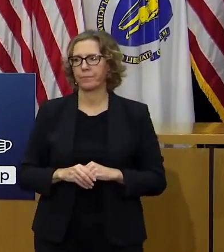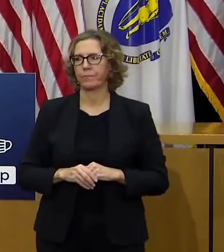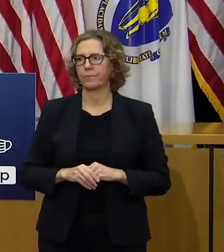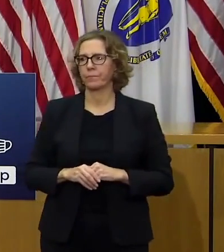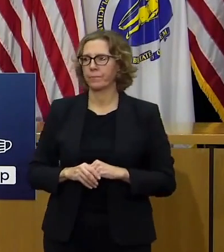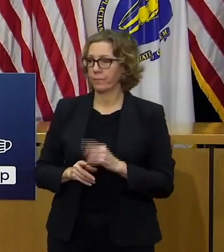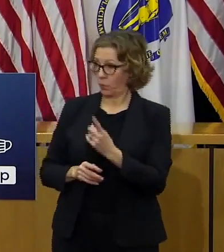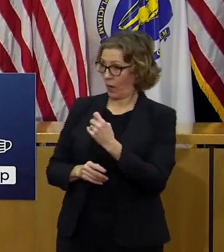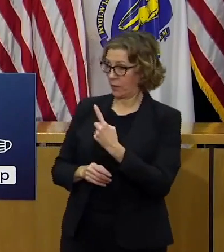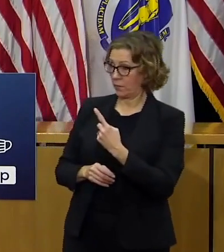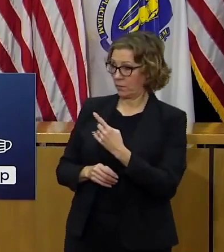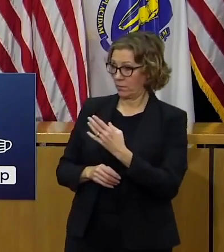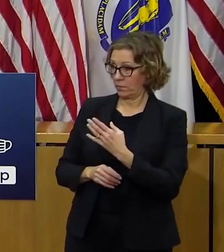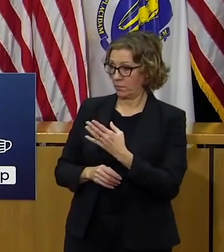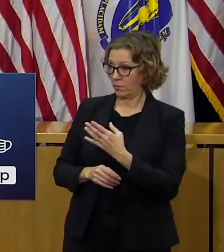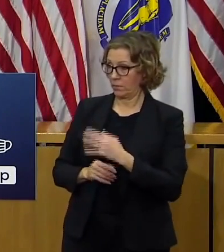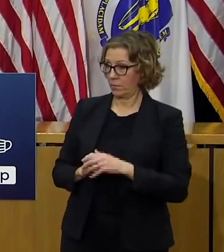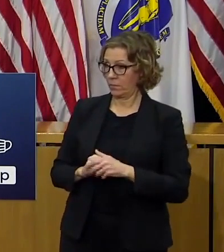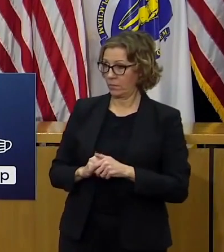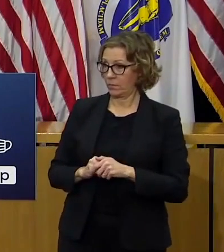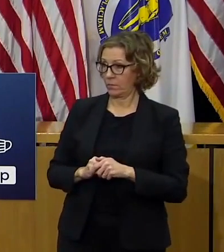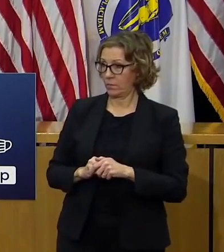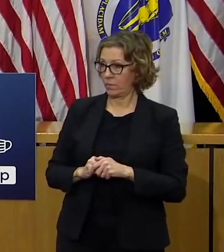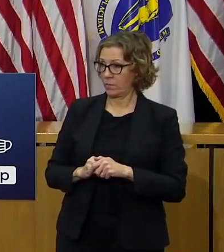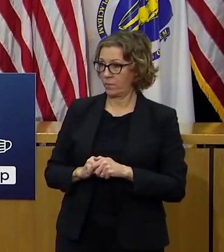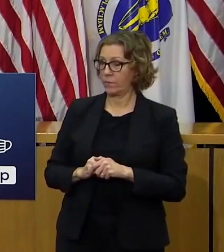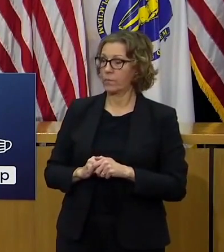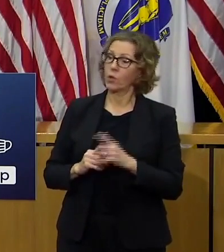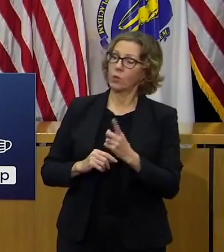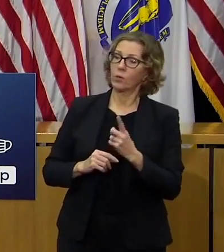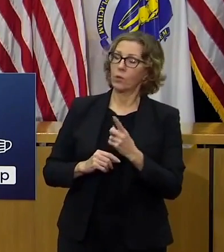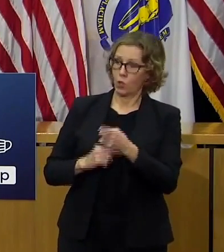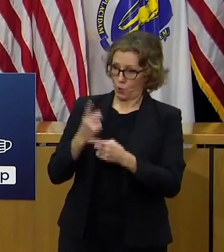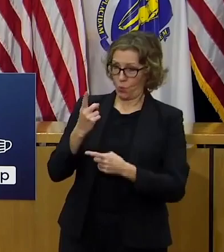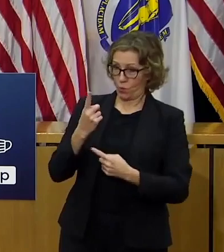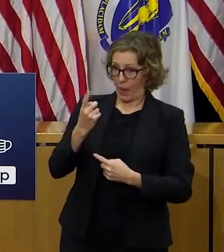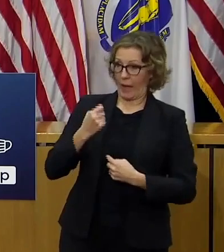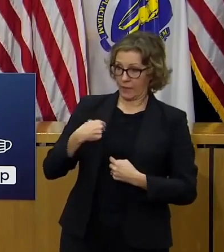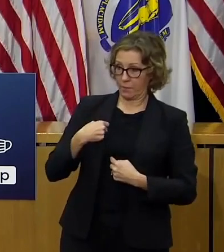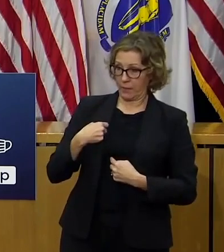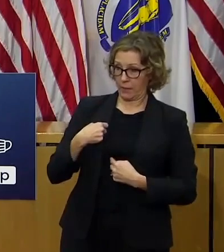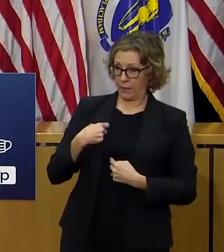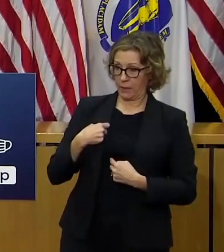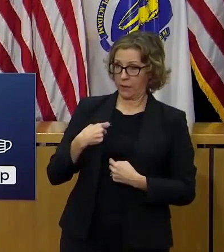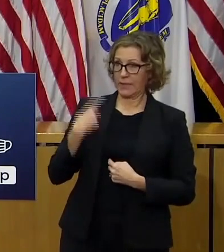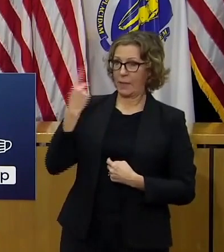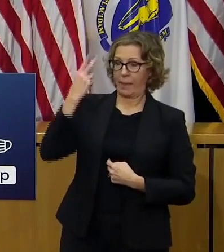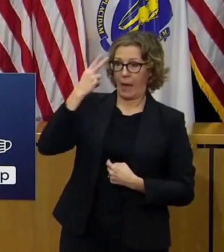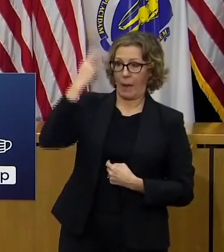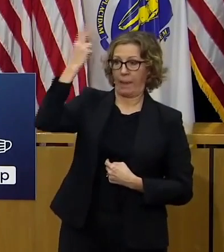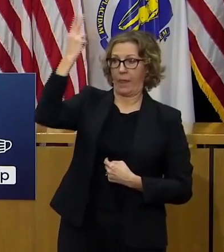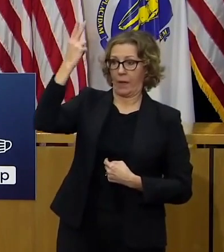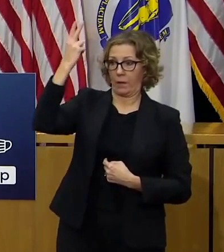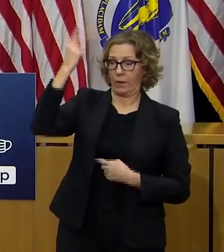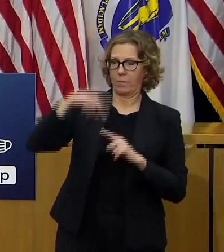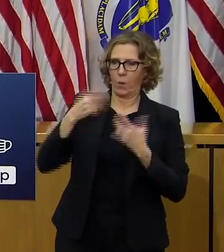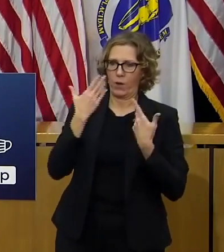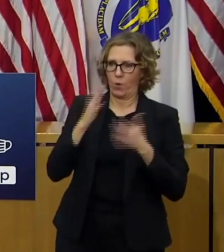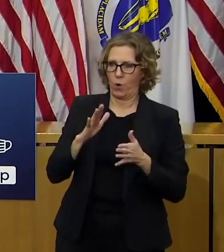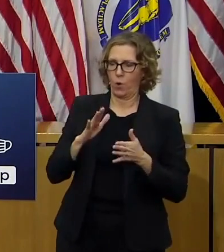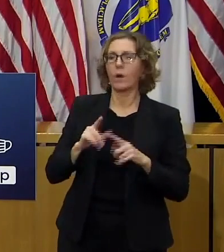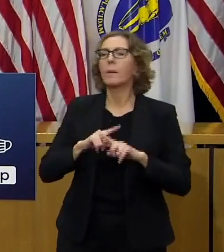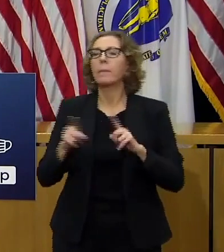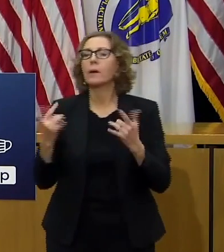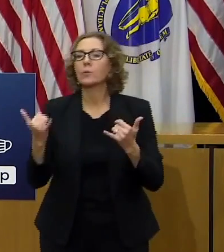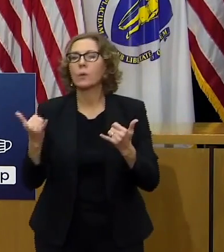you're asking me to answer a hypothetical you're asking me to answer a hypothetical and until i have more than a hypothetical the team is postponing their